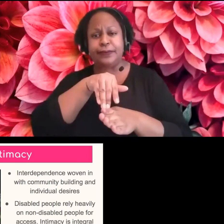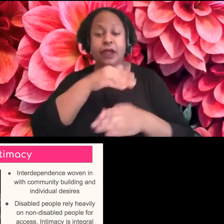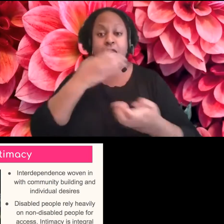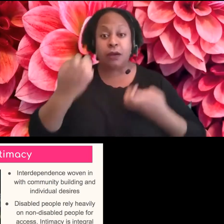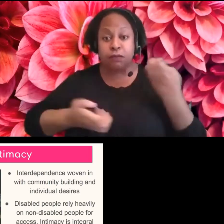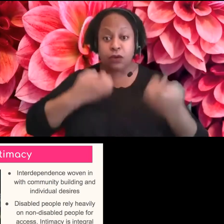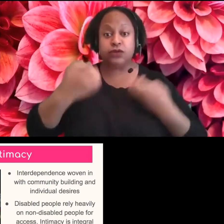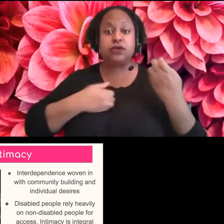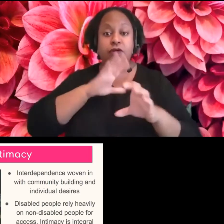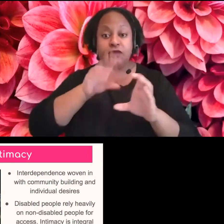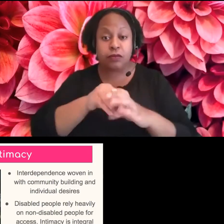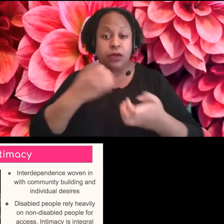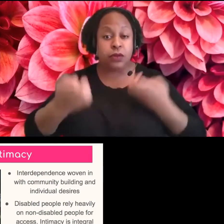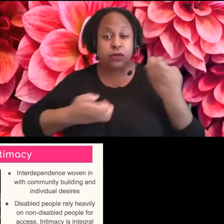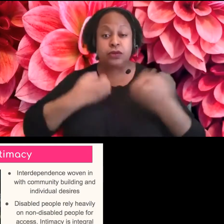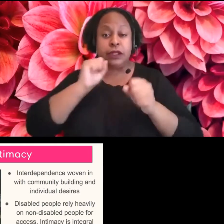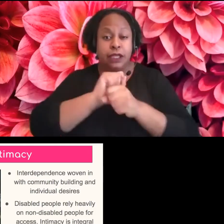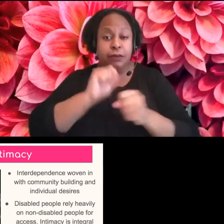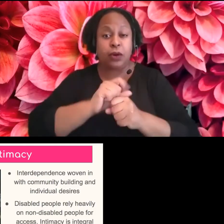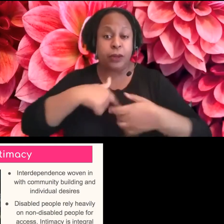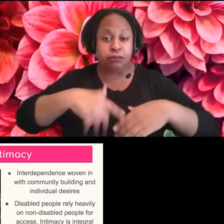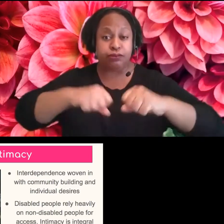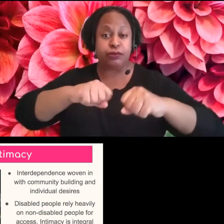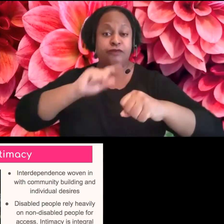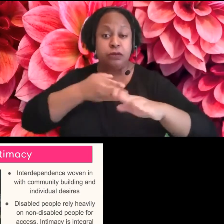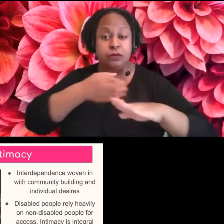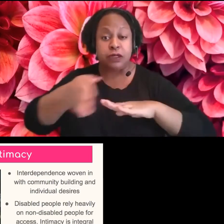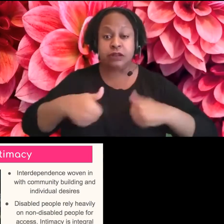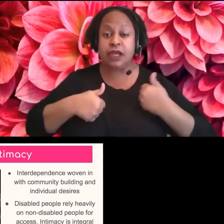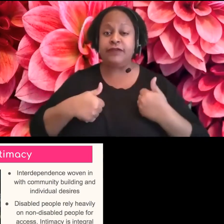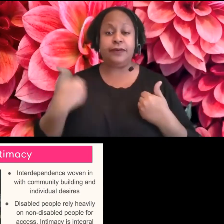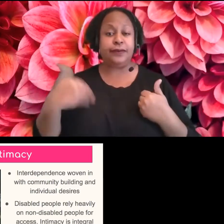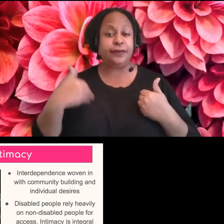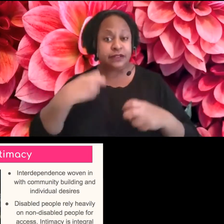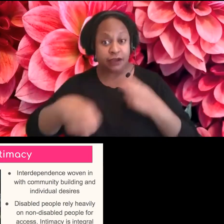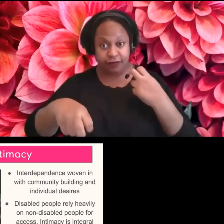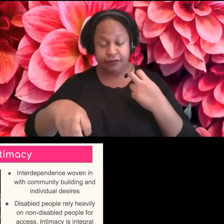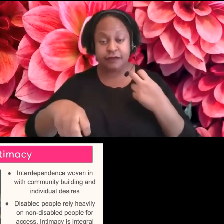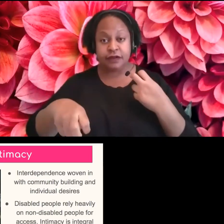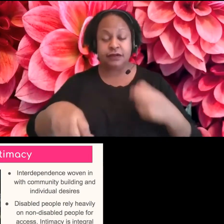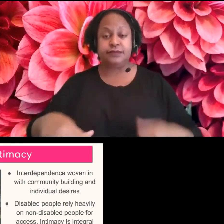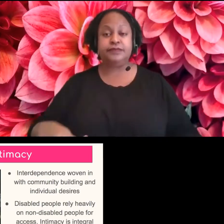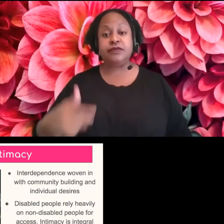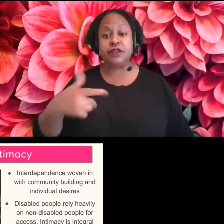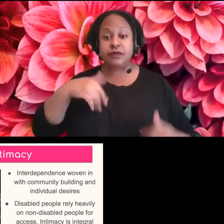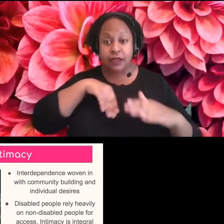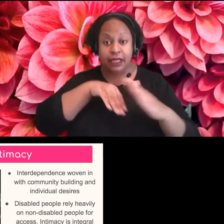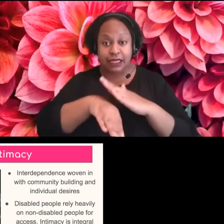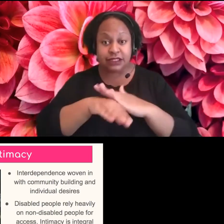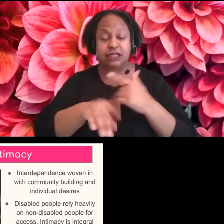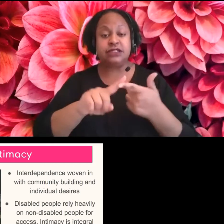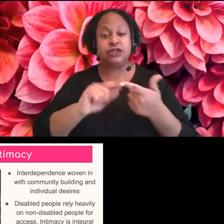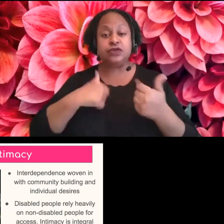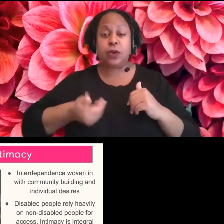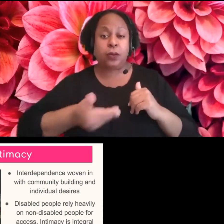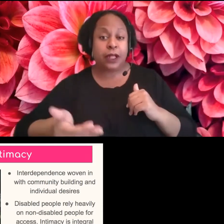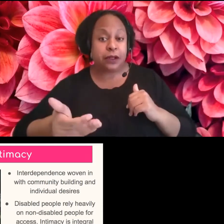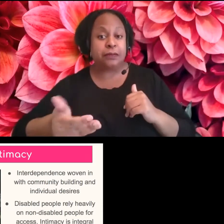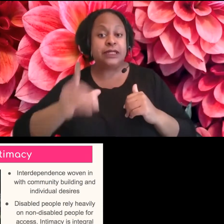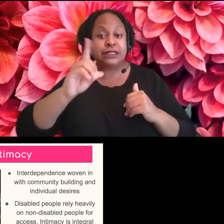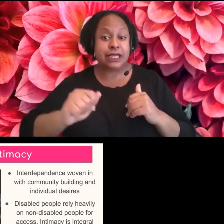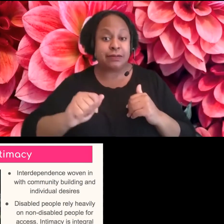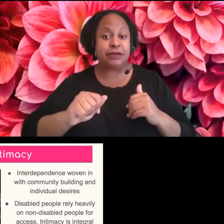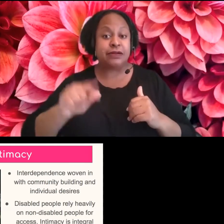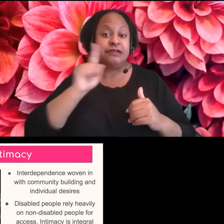take in our professional lives. I would argue that when it comes to access and welcoming disabled deaf and mad artists into our